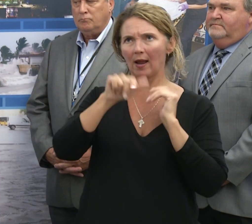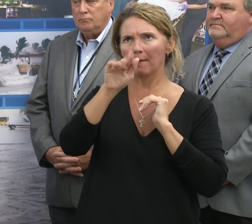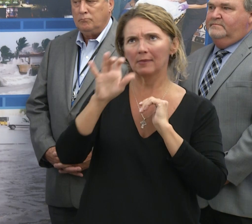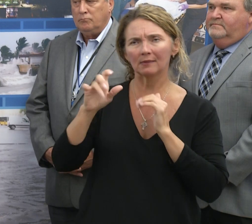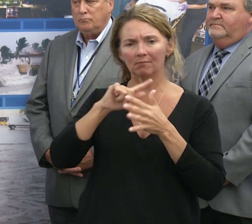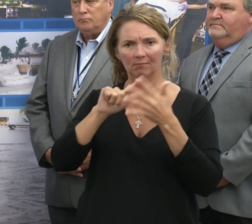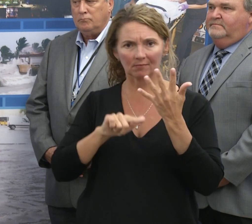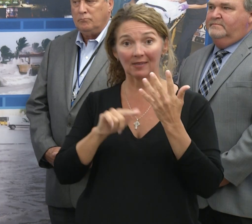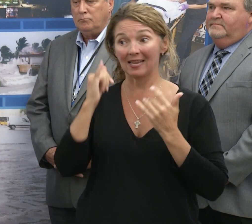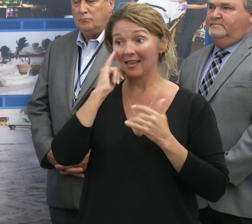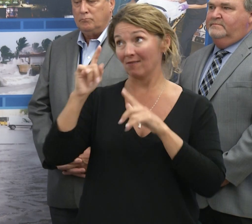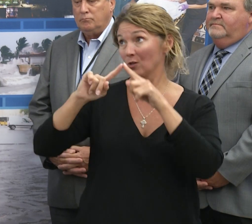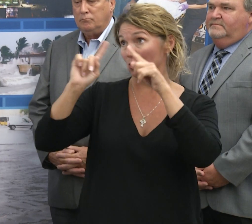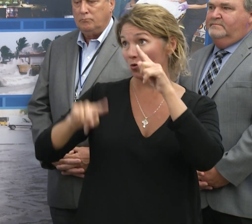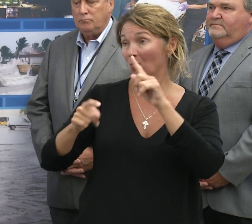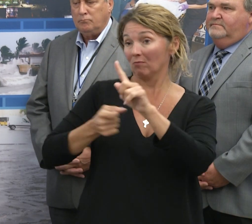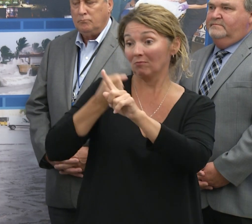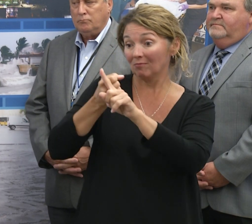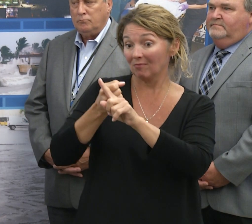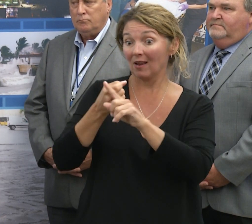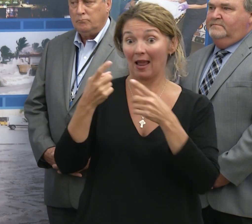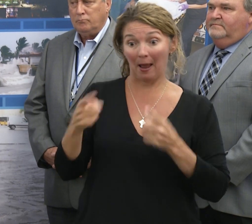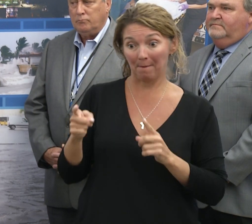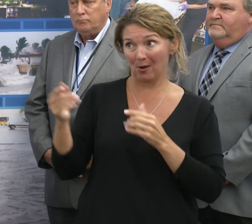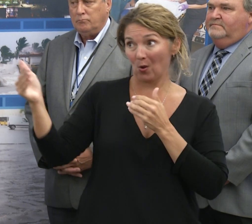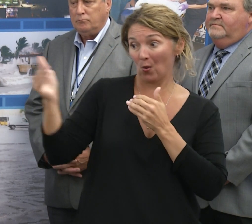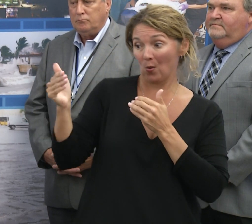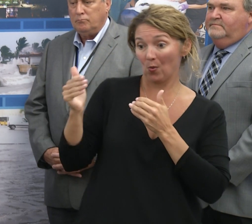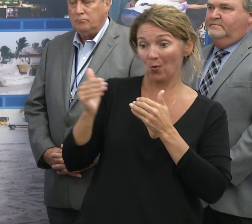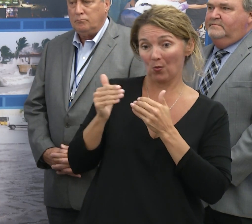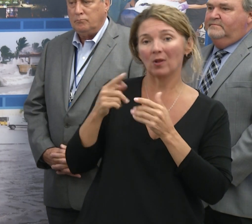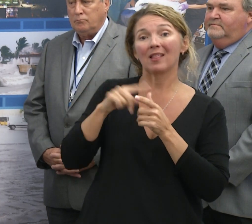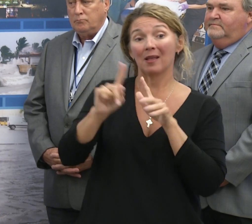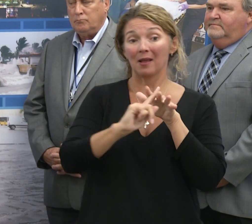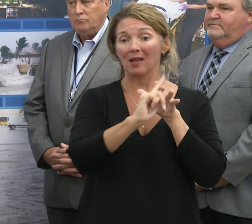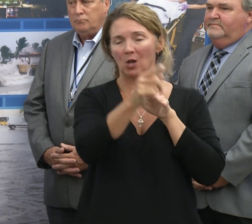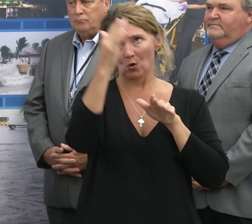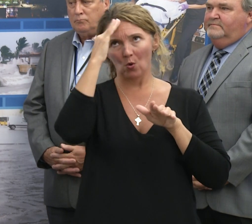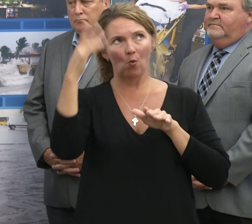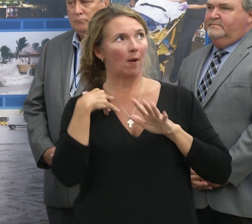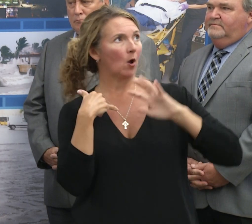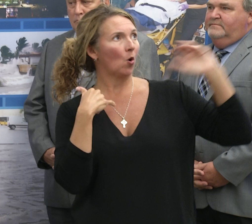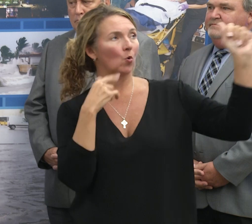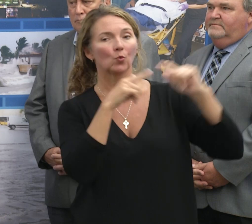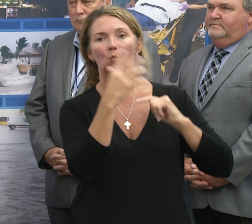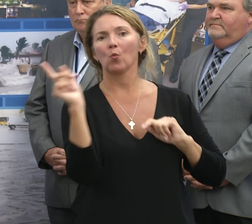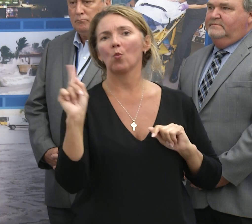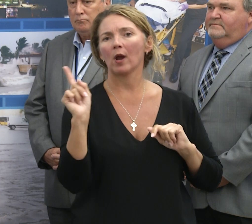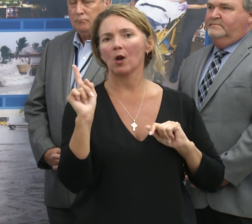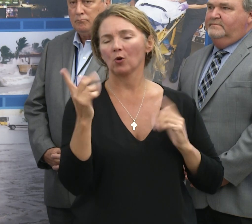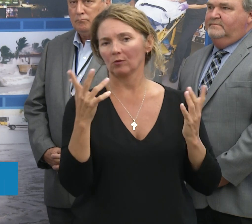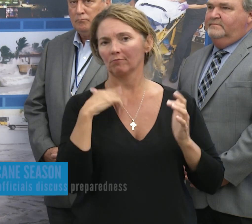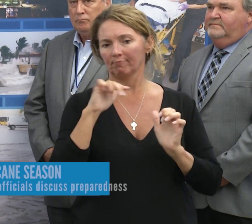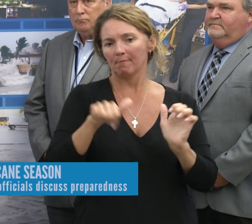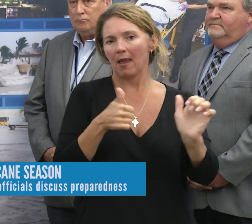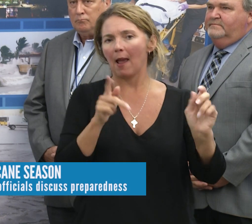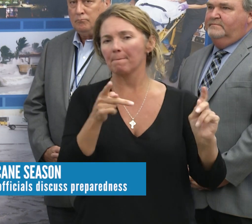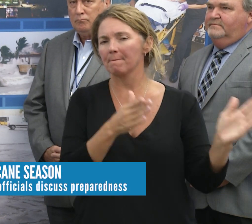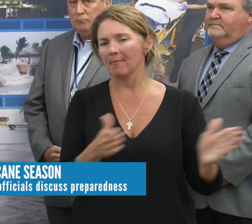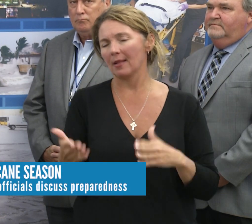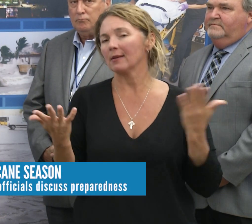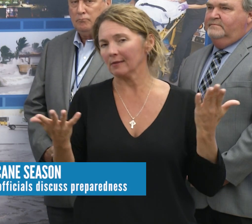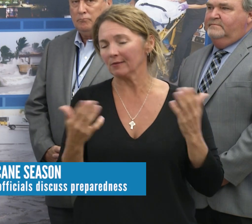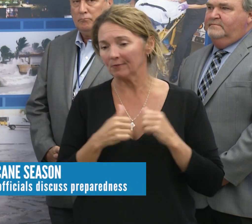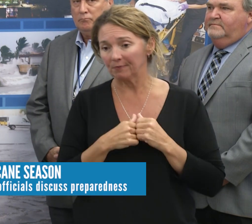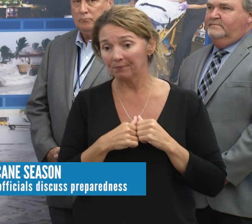And if the storm gets close and you do have to evacuate, know where you're going to go. All of these